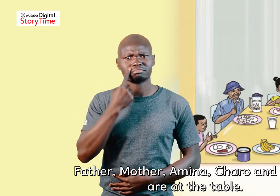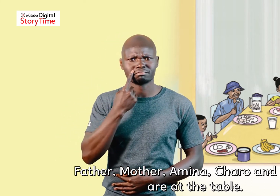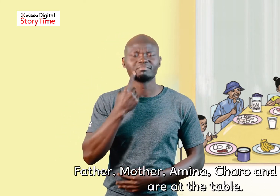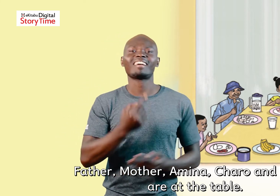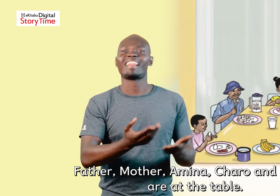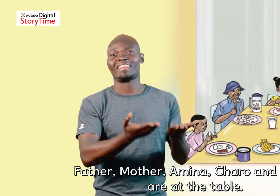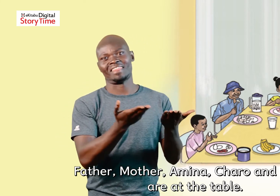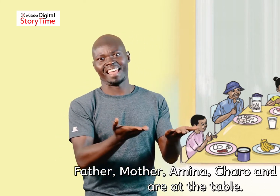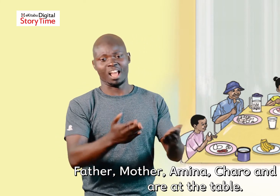are at the table